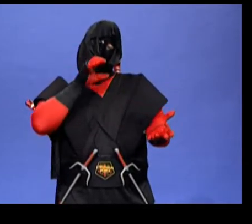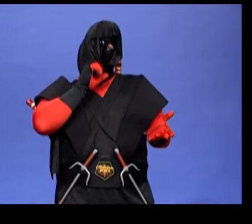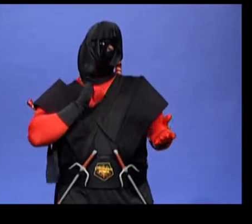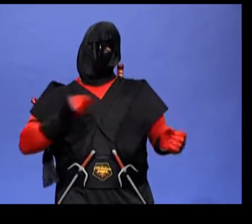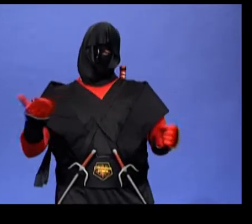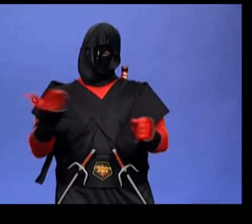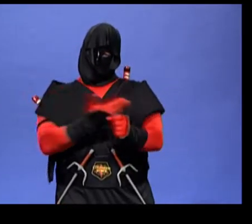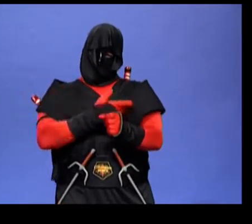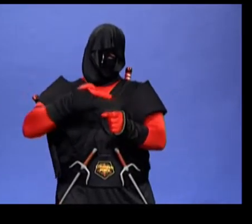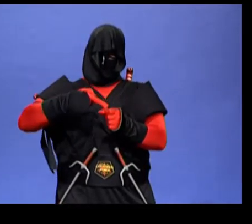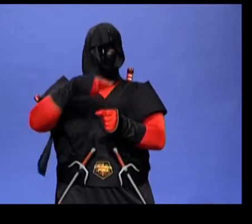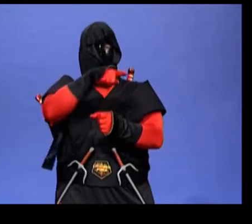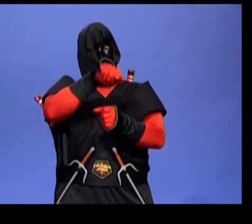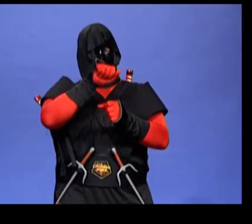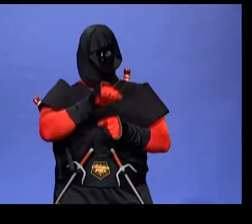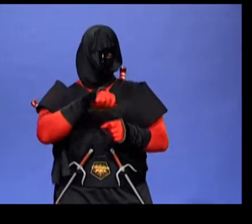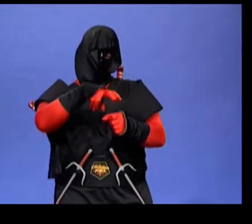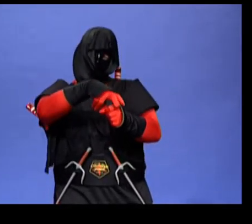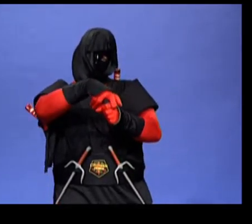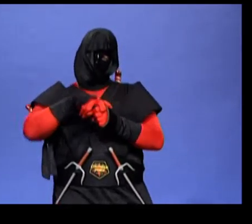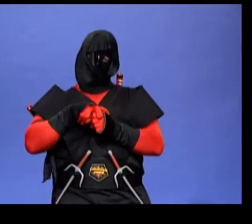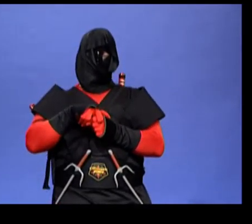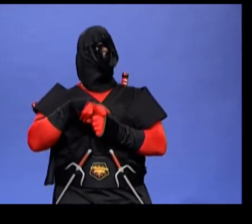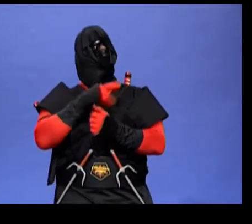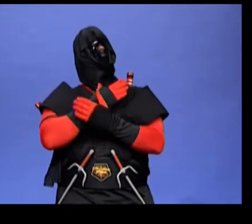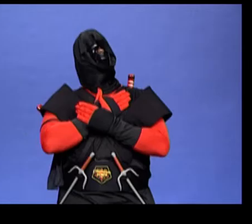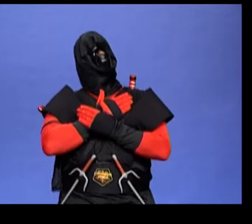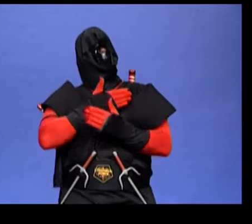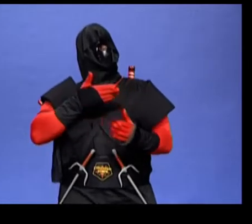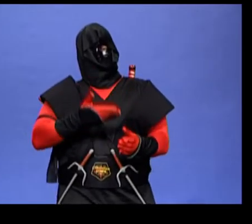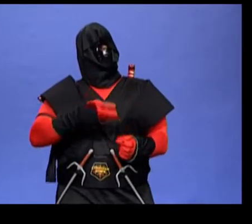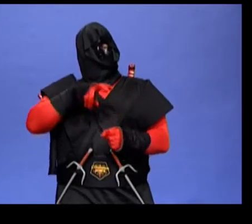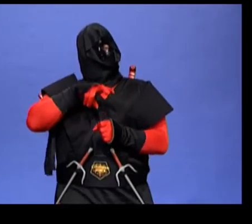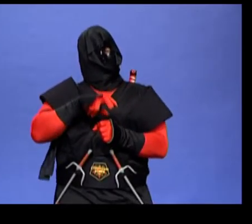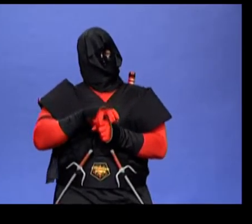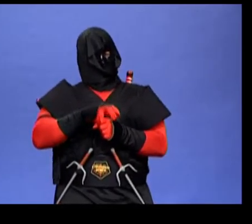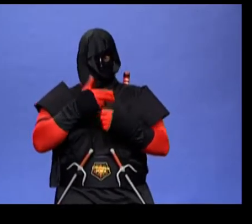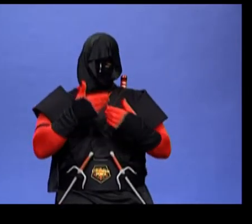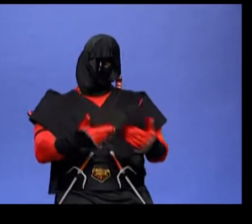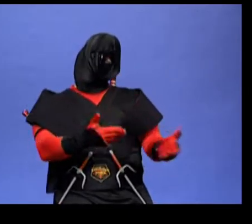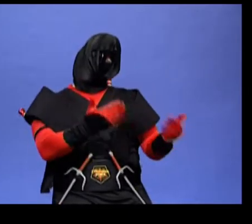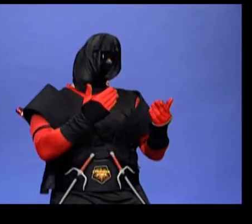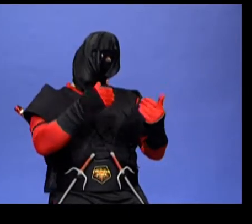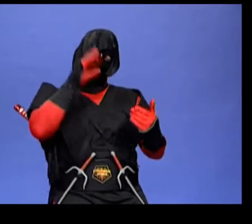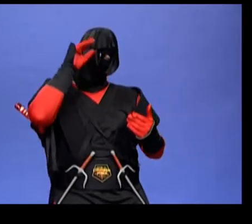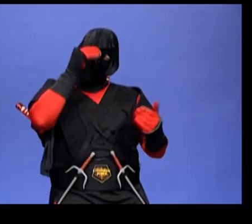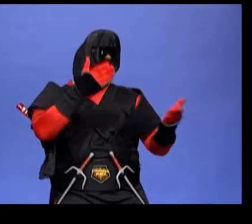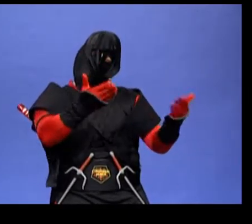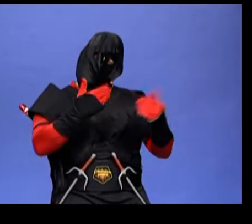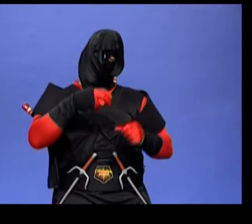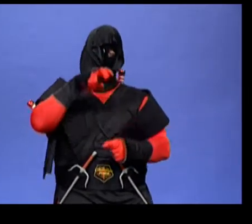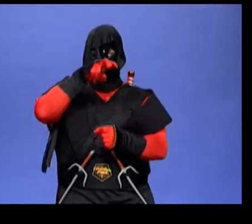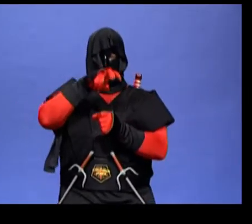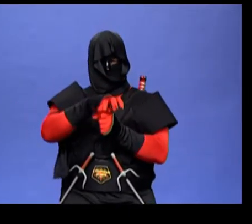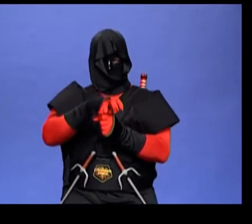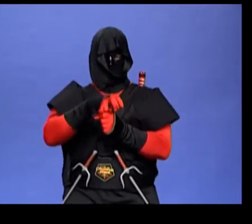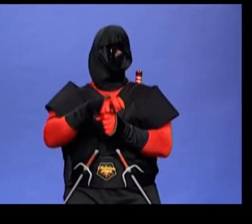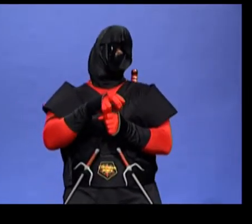an old stump is good for sitting and resting. Come, boy, sit down, sit down